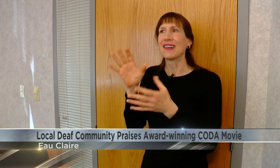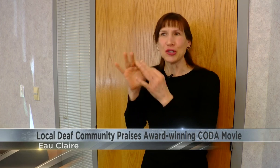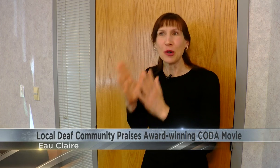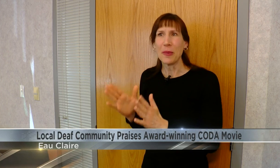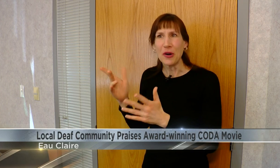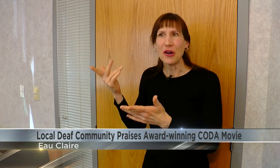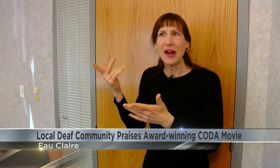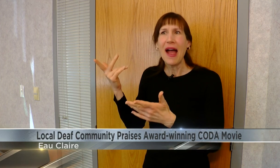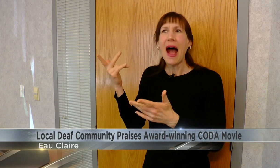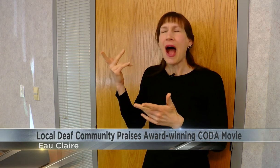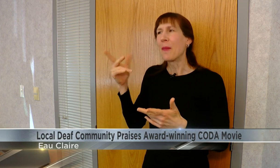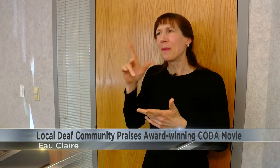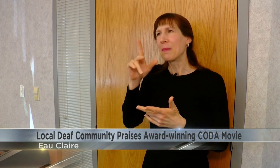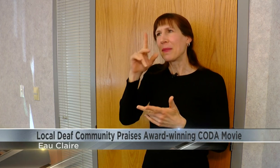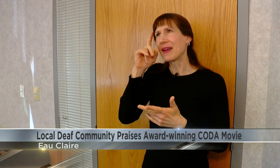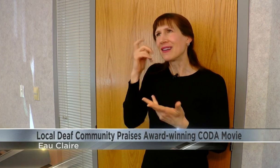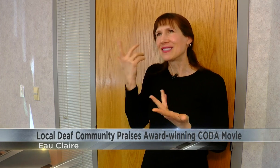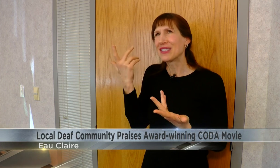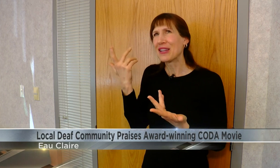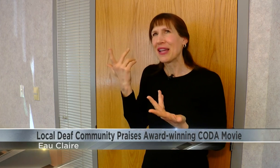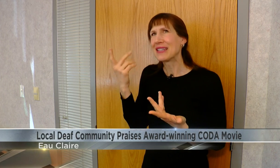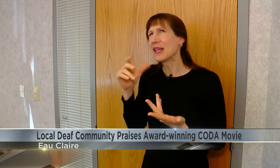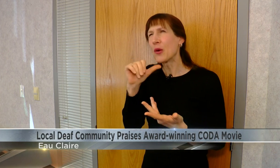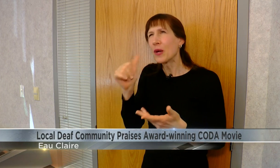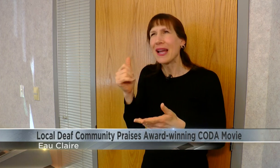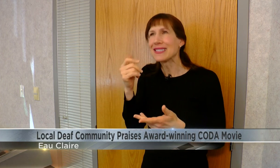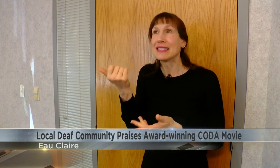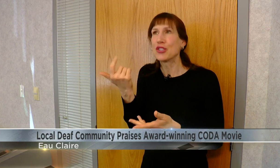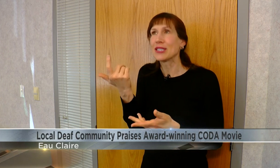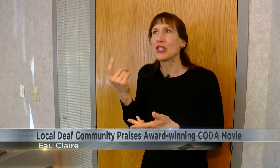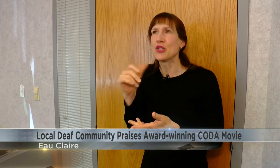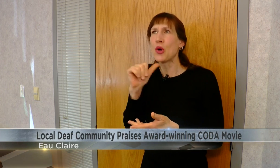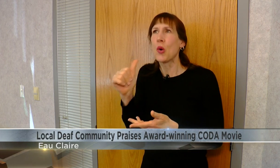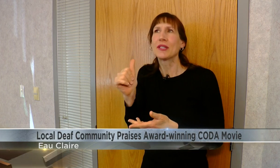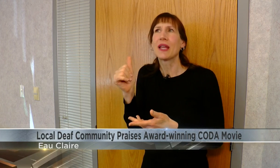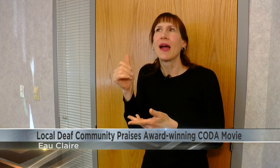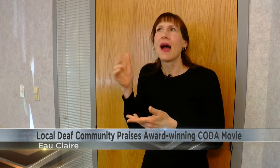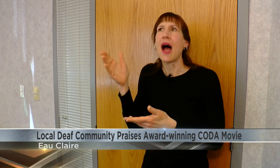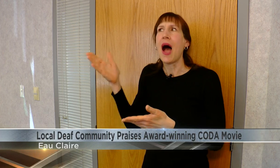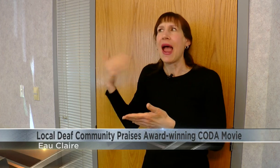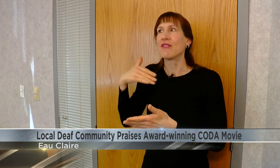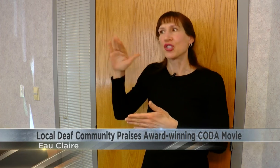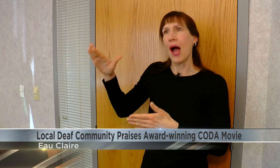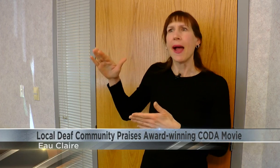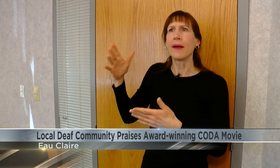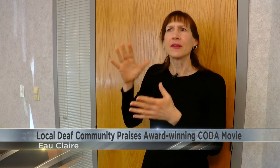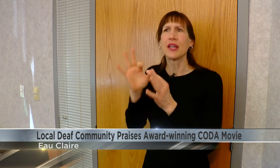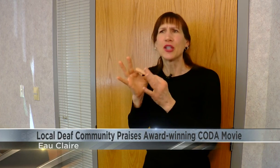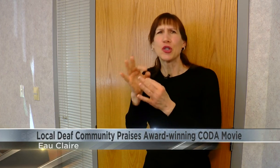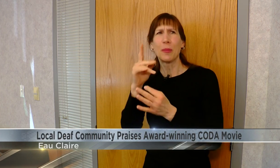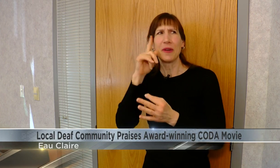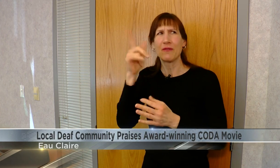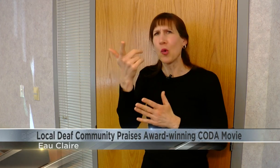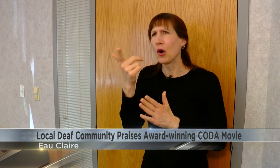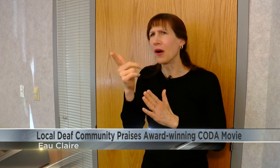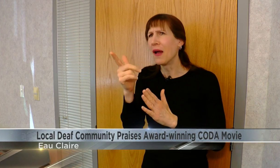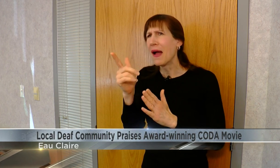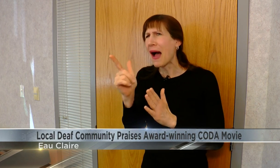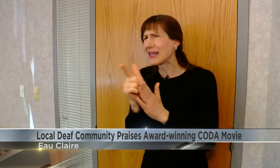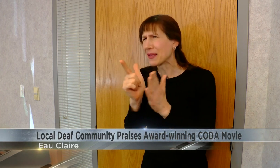interpreter because it's just, you don't have a child interpret for some